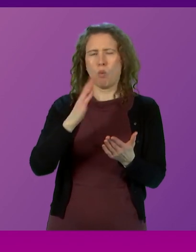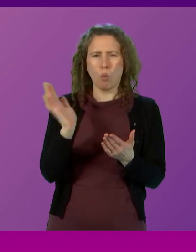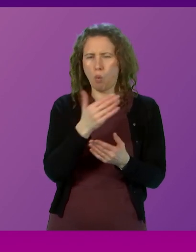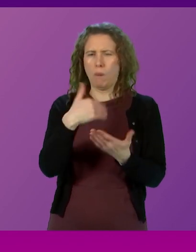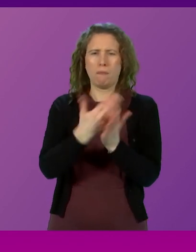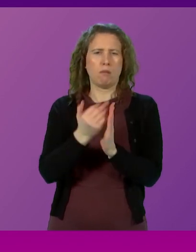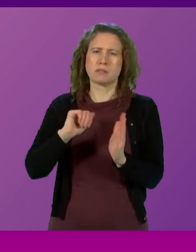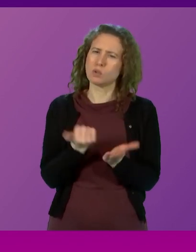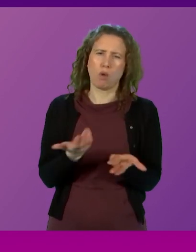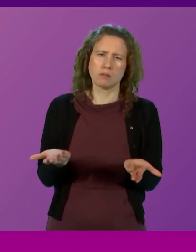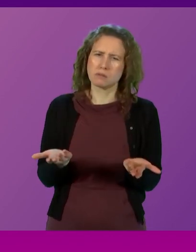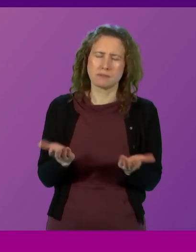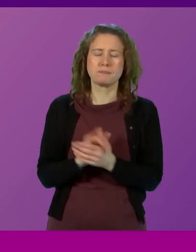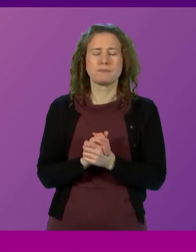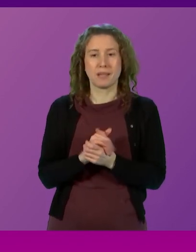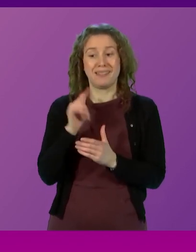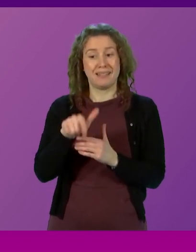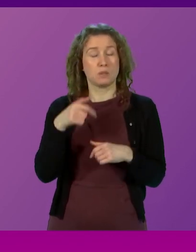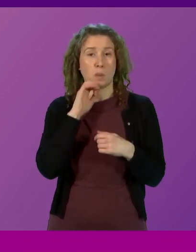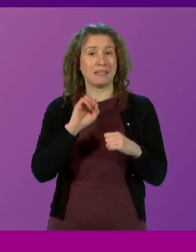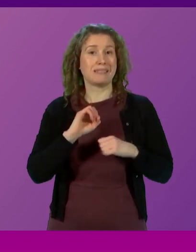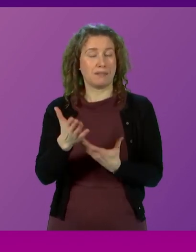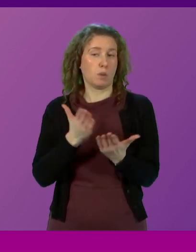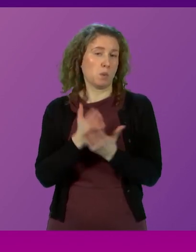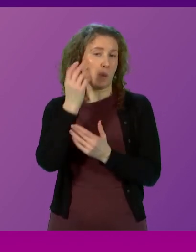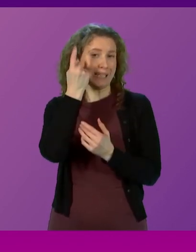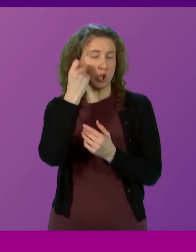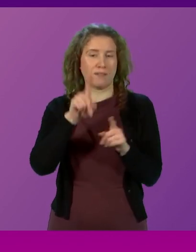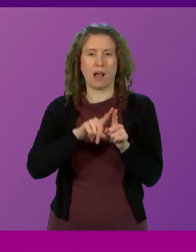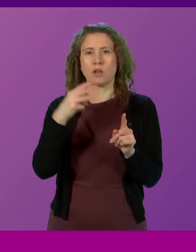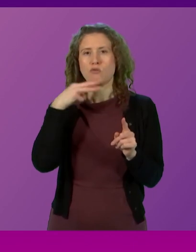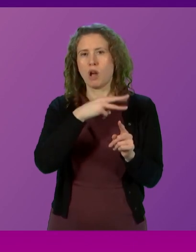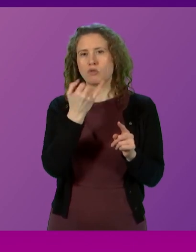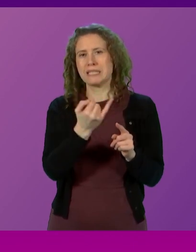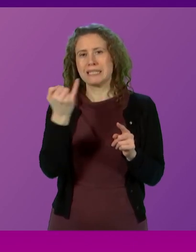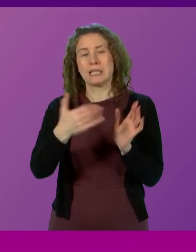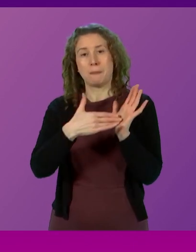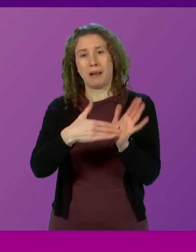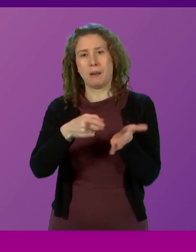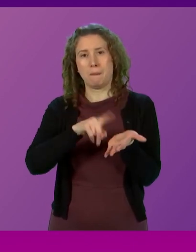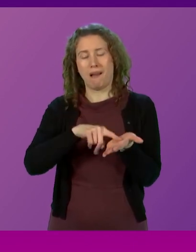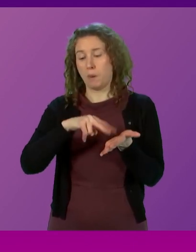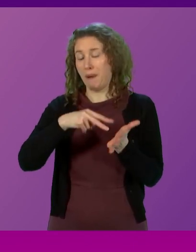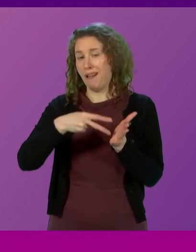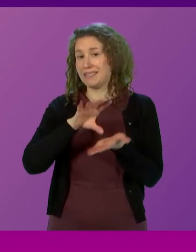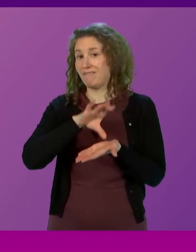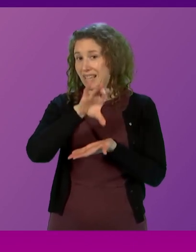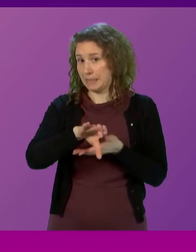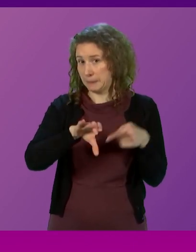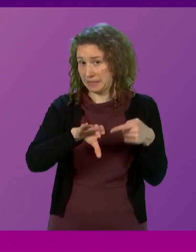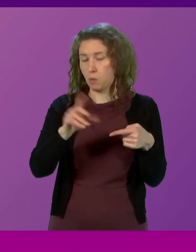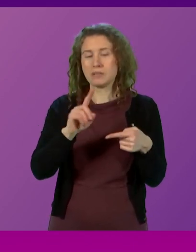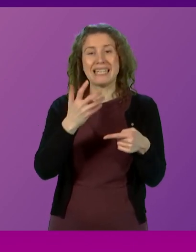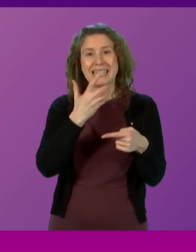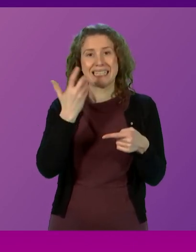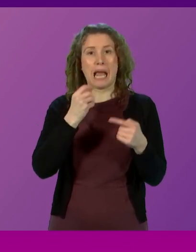Scotland. This approach will be delivered through initiatives such as the £366 million planned investment in the